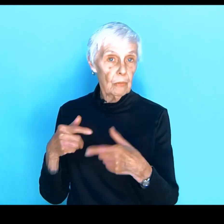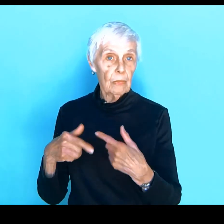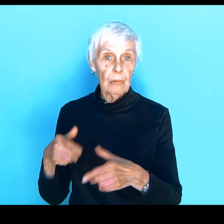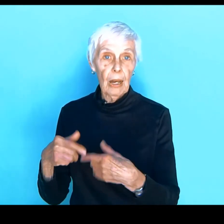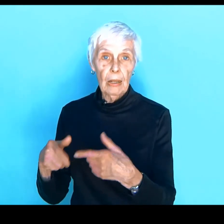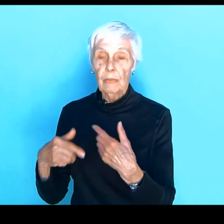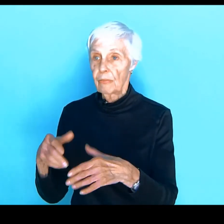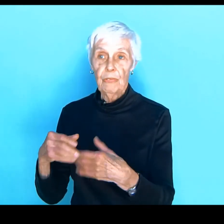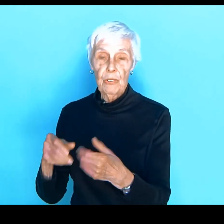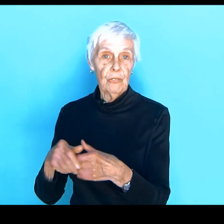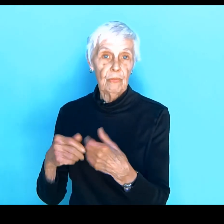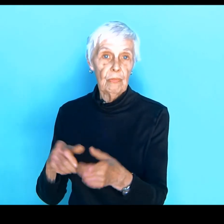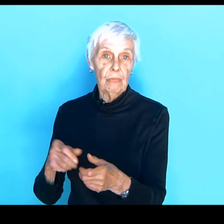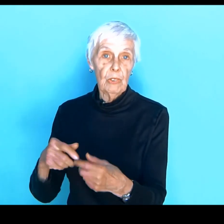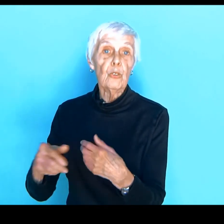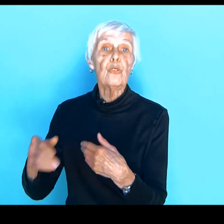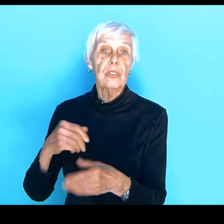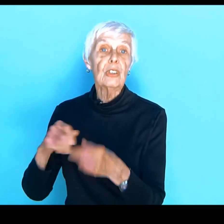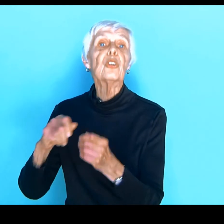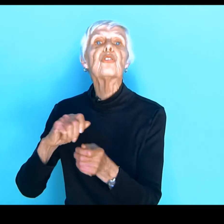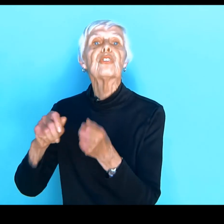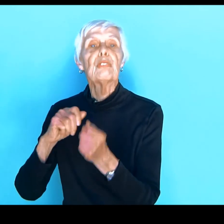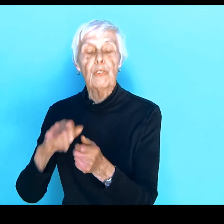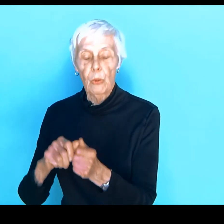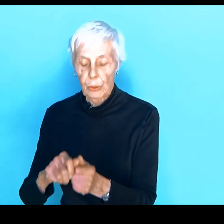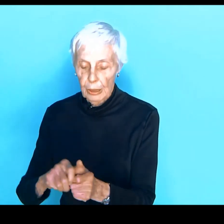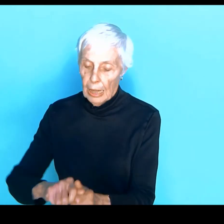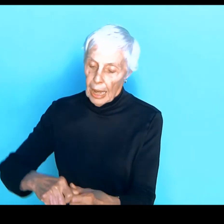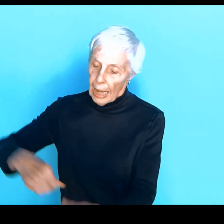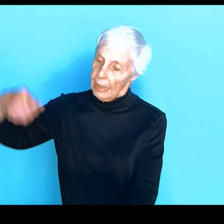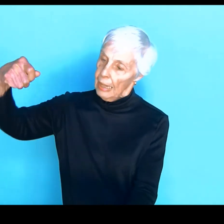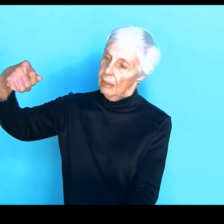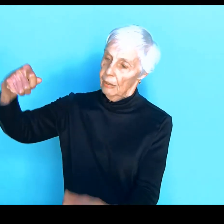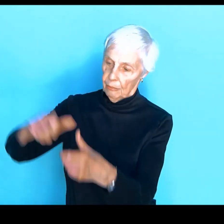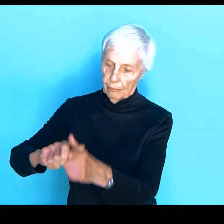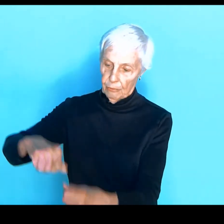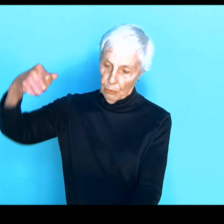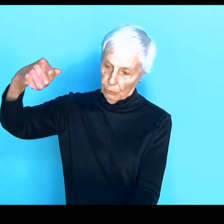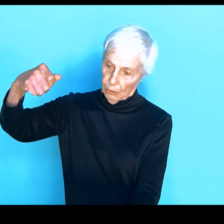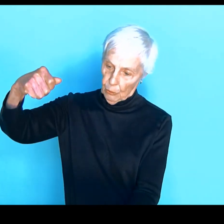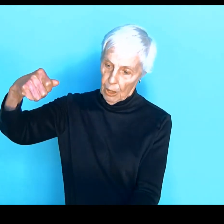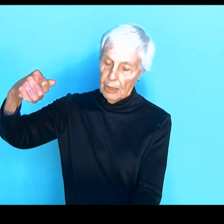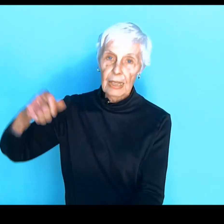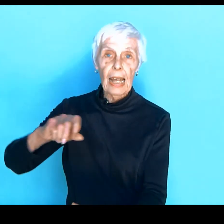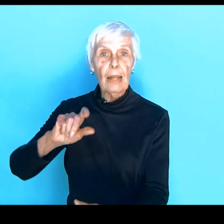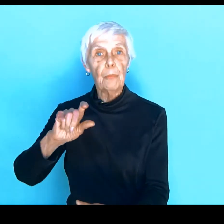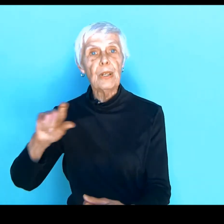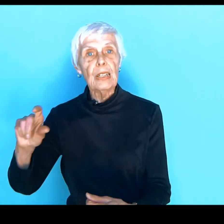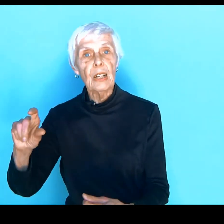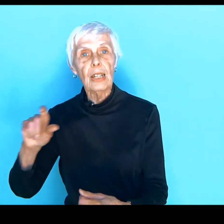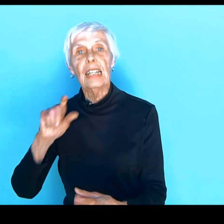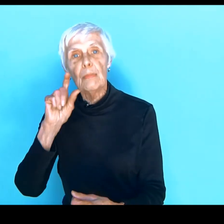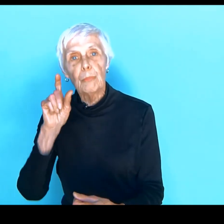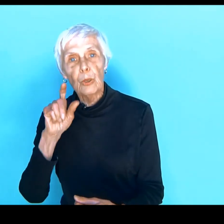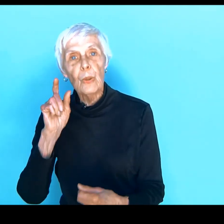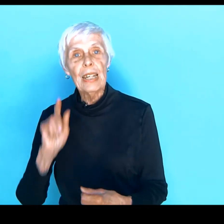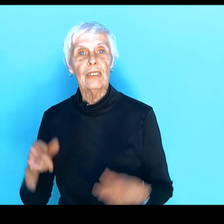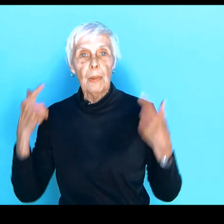kind of just loosely folded. I unfolded one and had printed on it in blue ink.